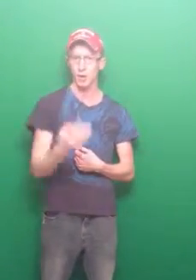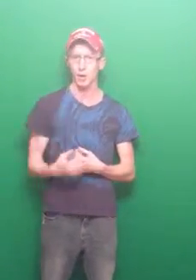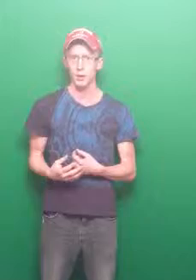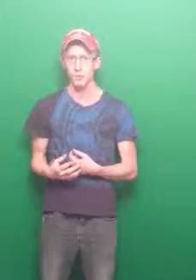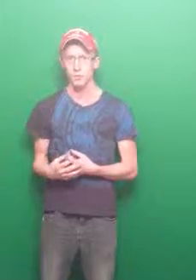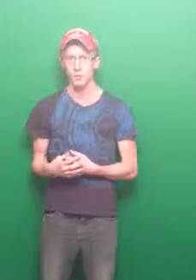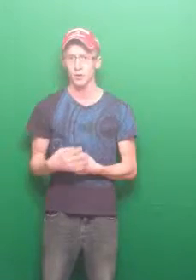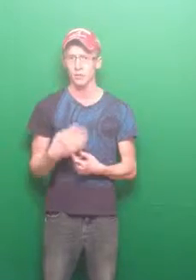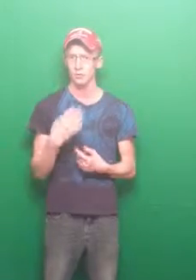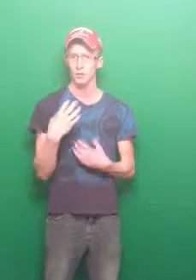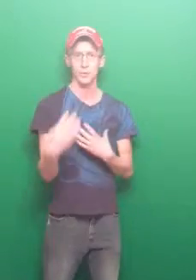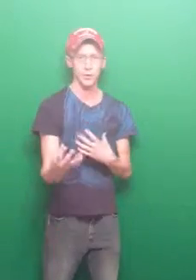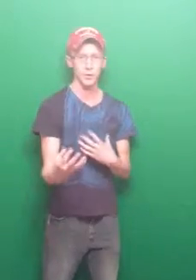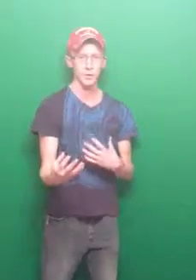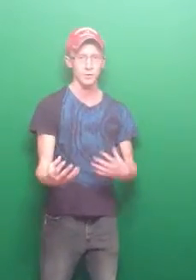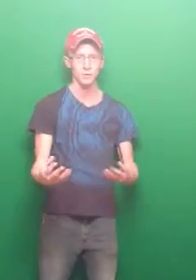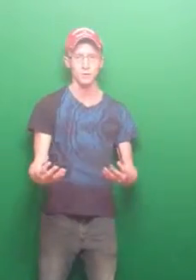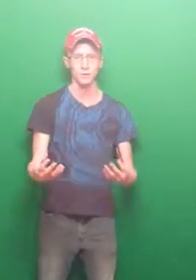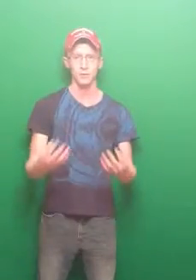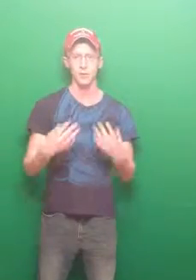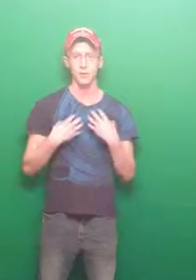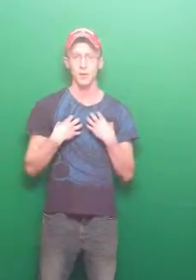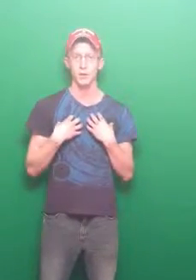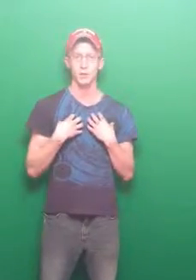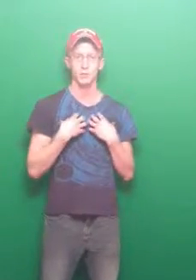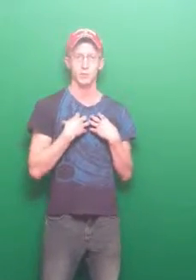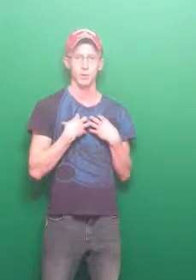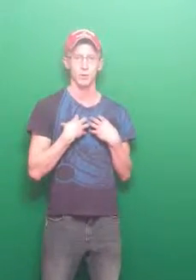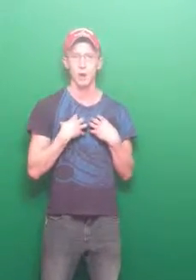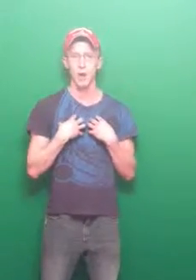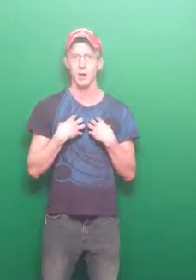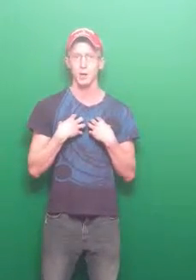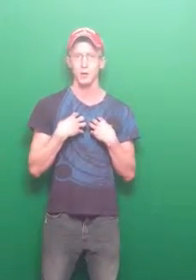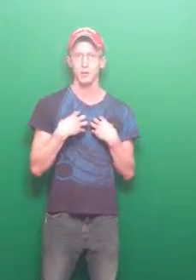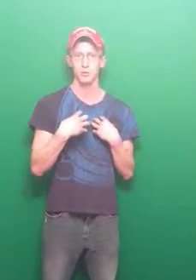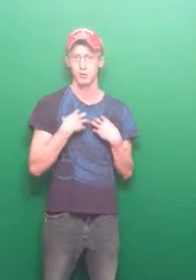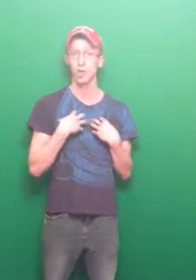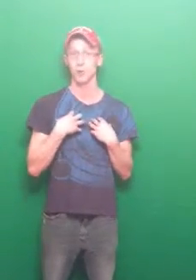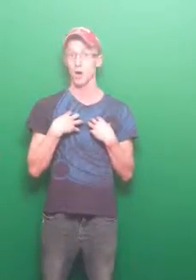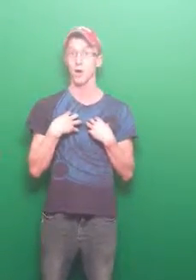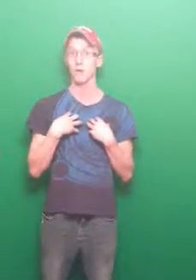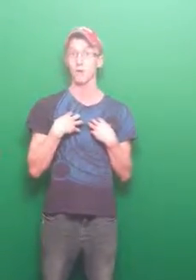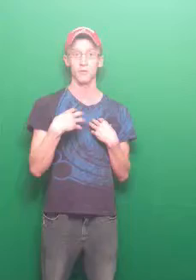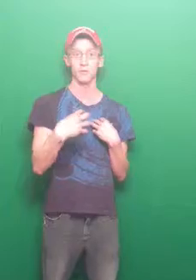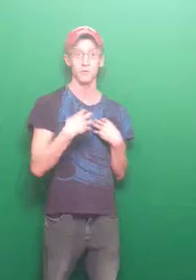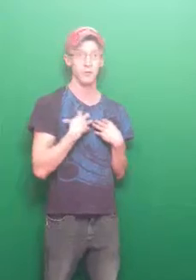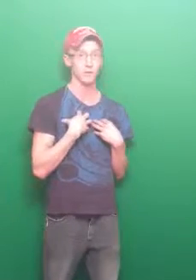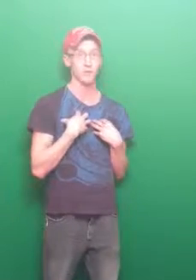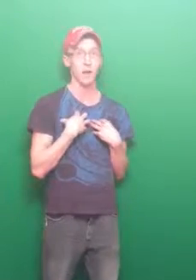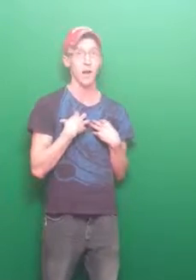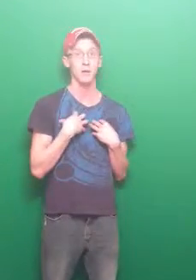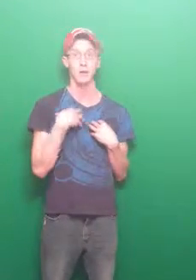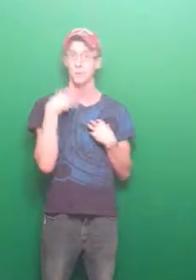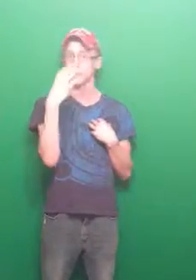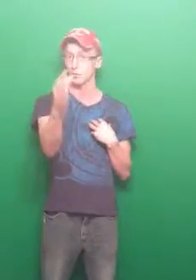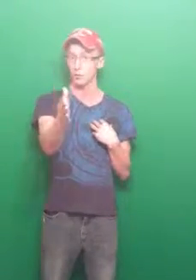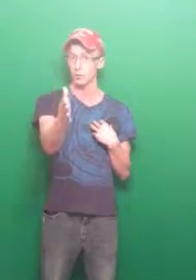right here? Because I'm going to be, this is me, this is real Ryan shit right here, this is Ryan being real